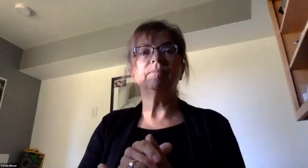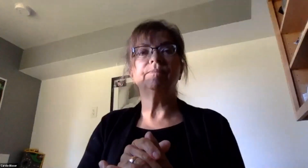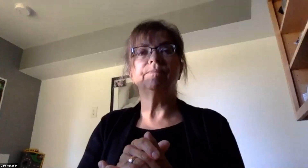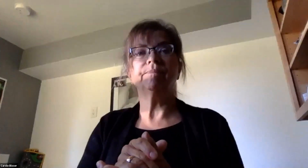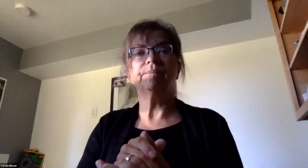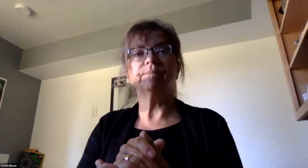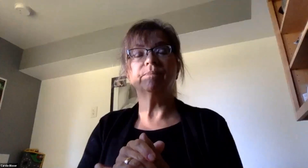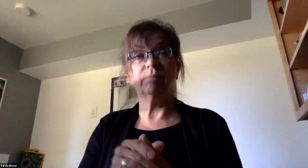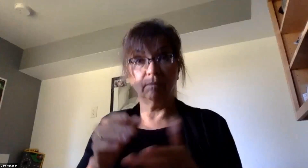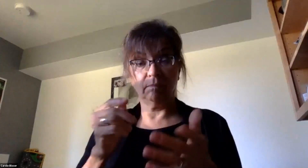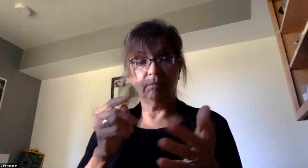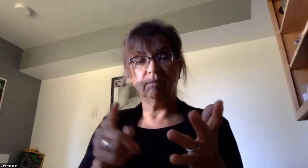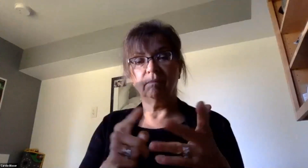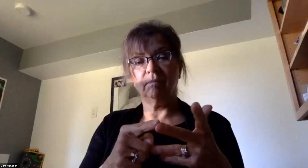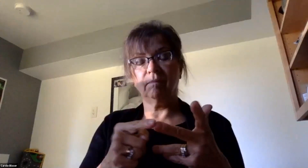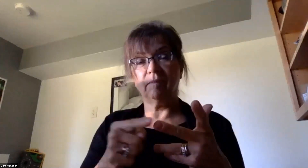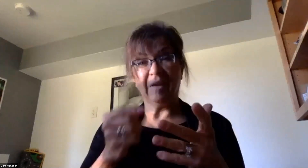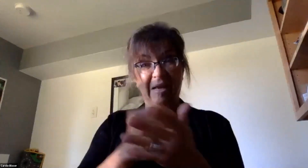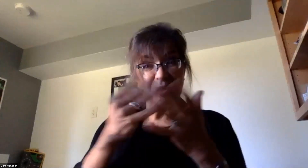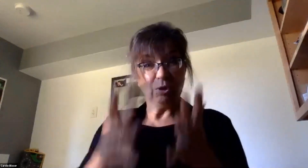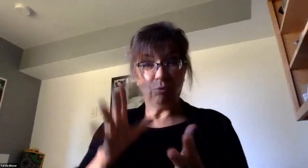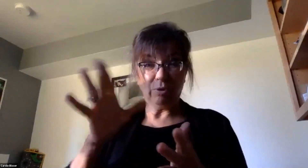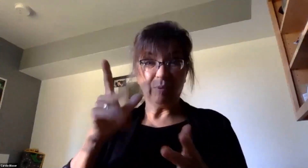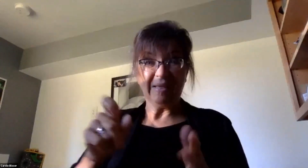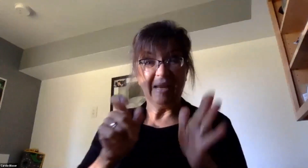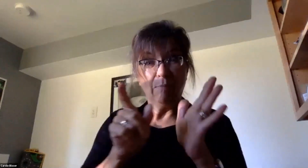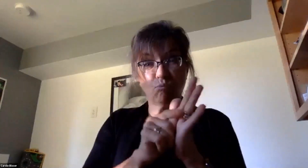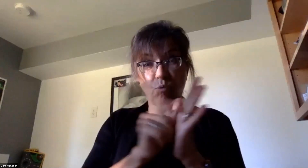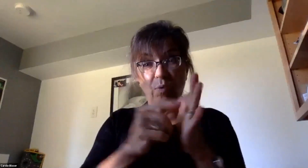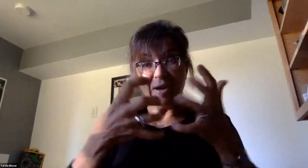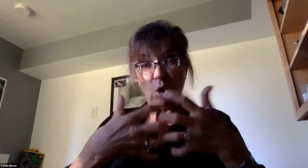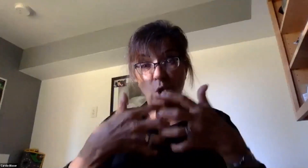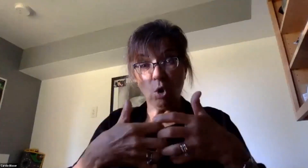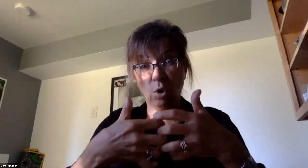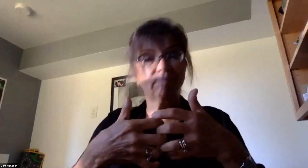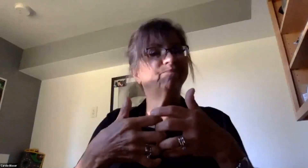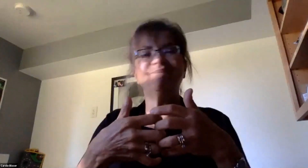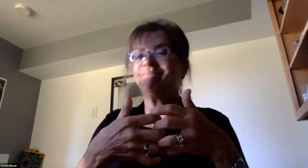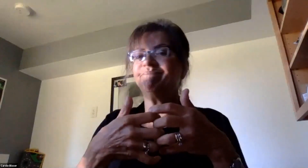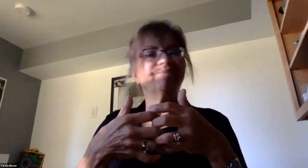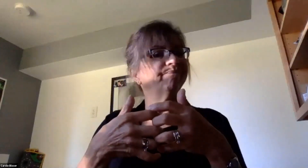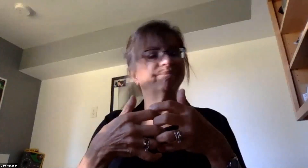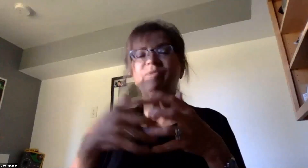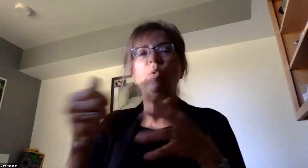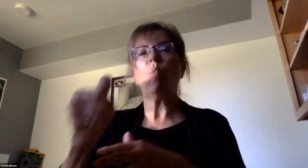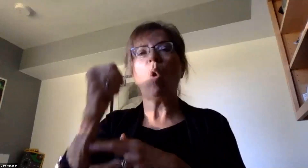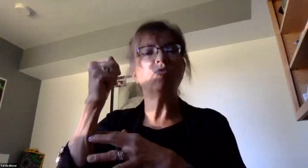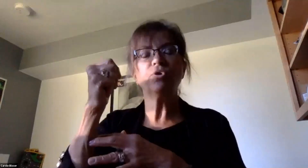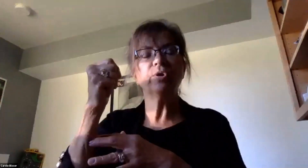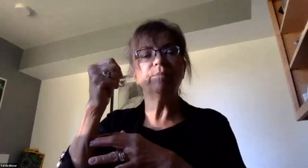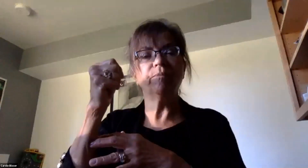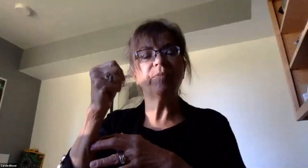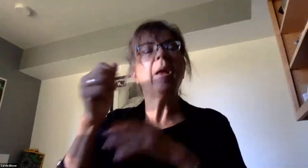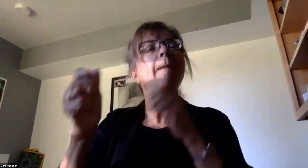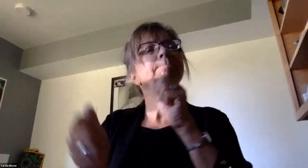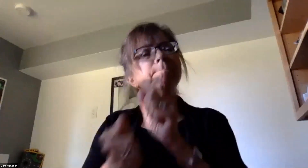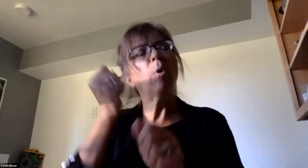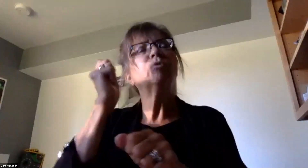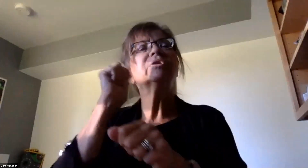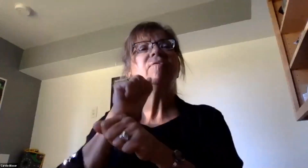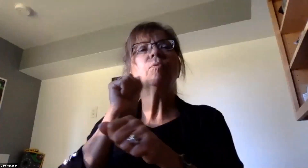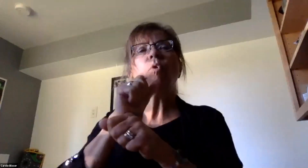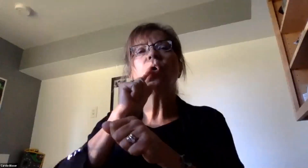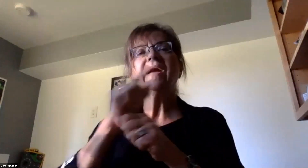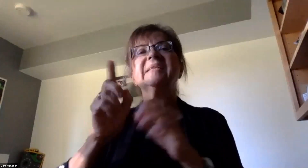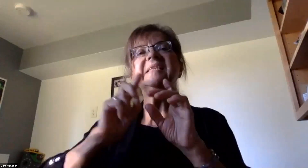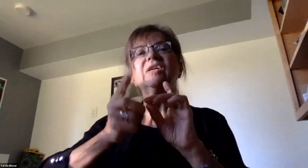Will students need a printer at home? No, students will not need a printer in their household. The majority of the work will be in digital